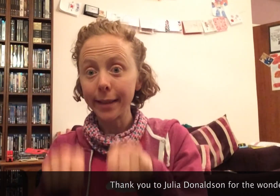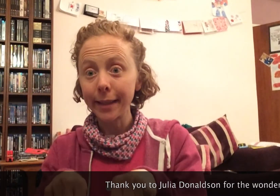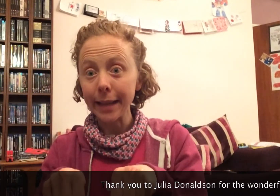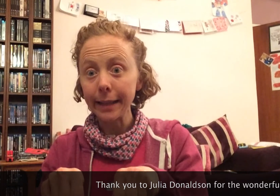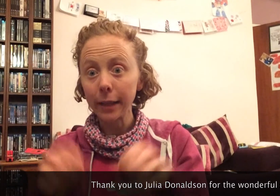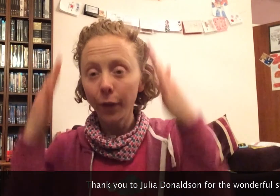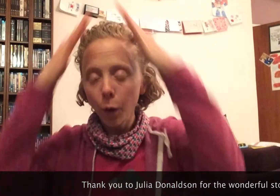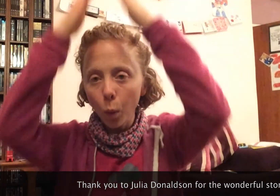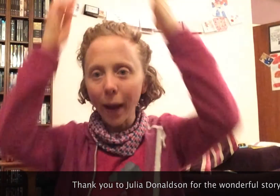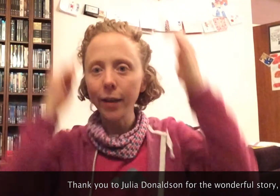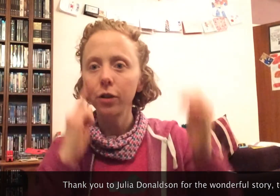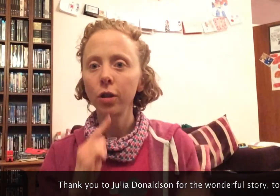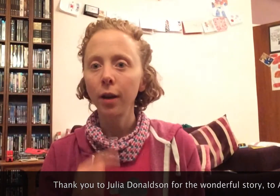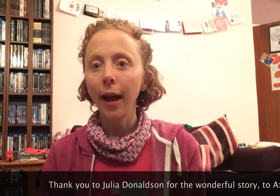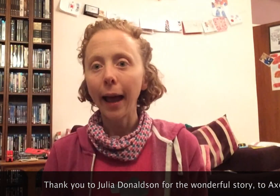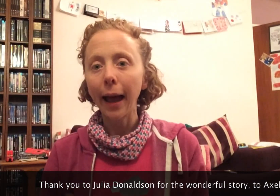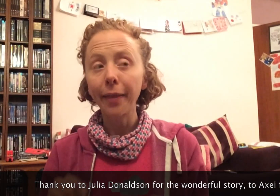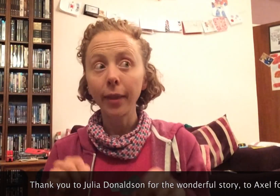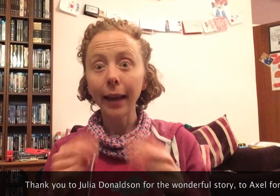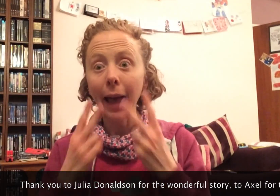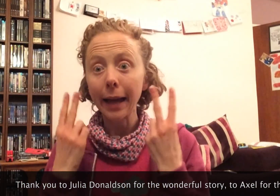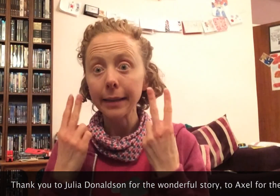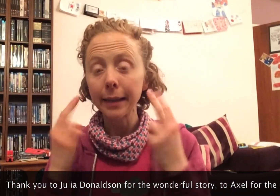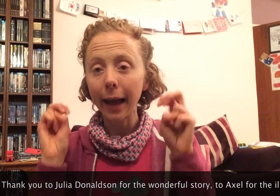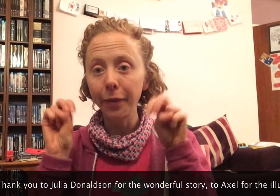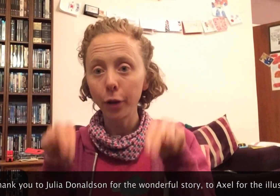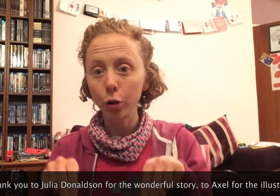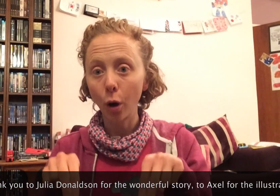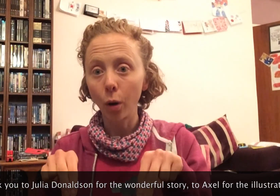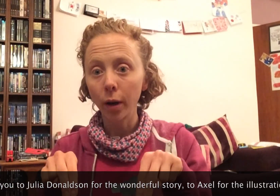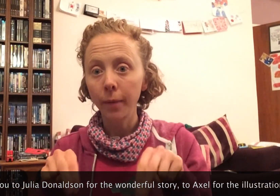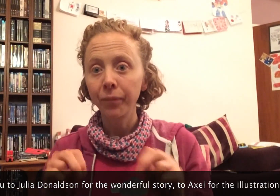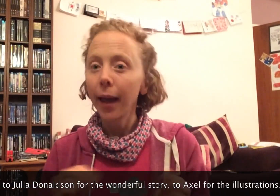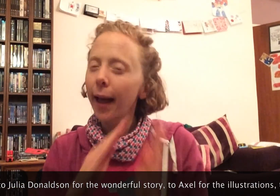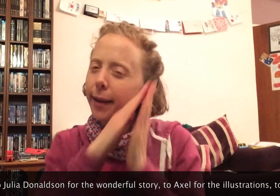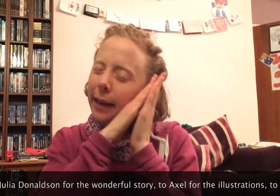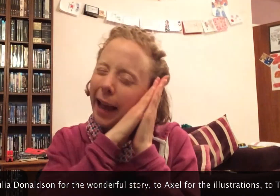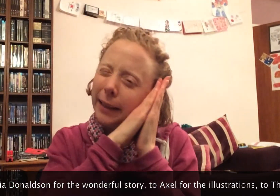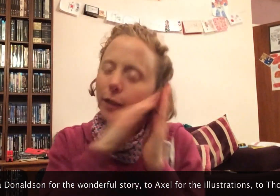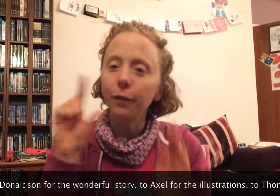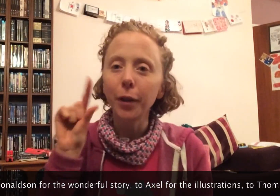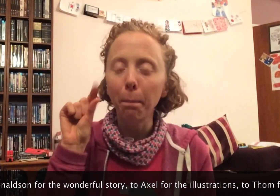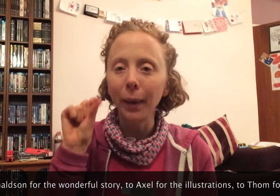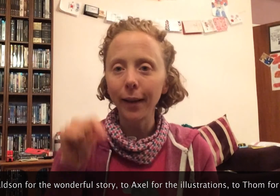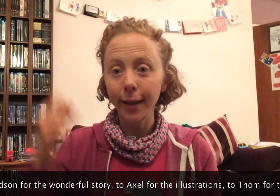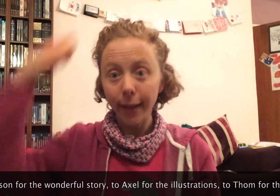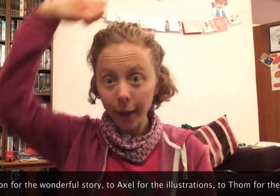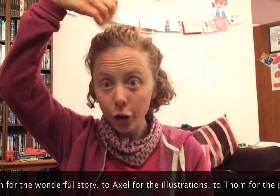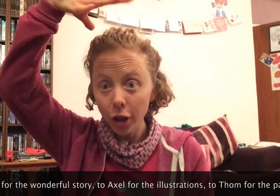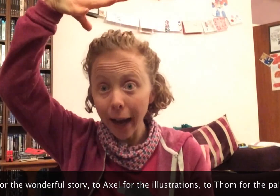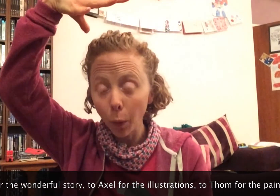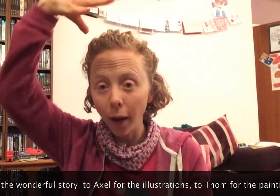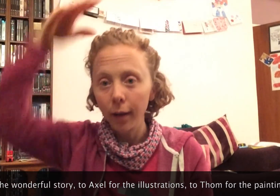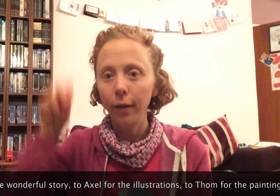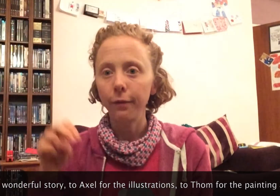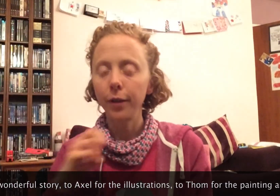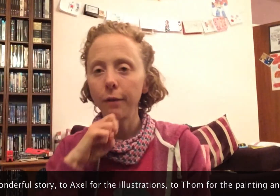seats for the witch, and the cat, and the dog. A nest for the bird, and a shower for the